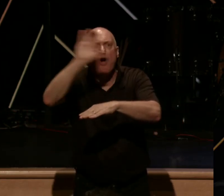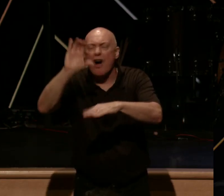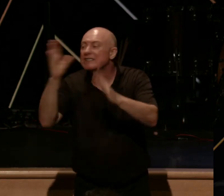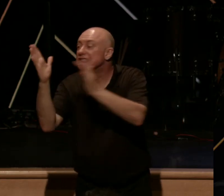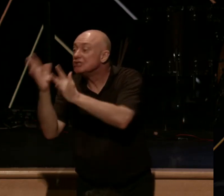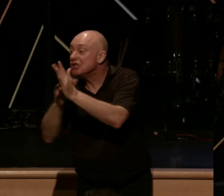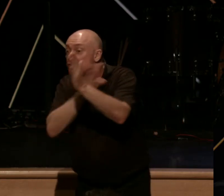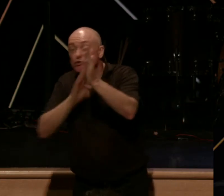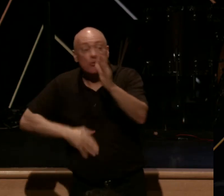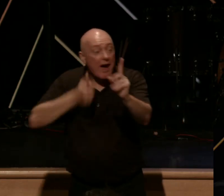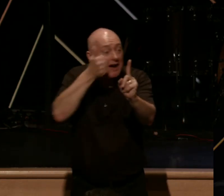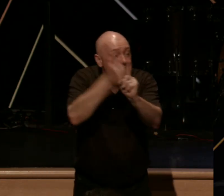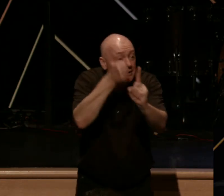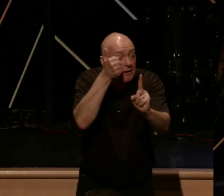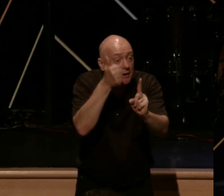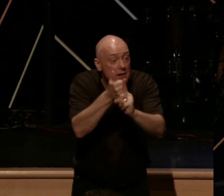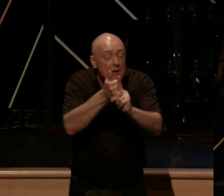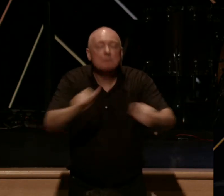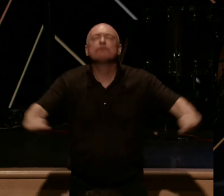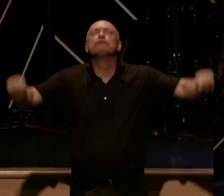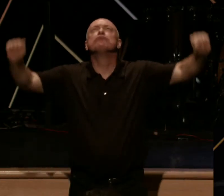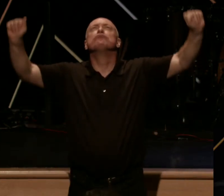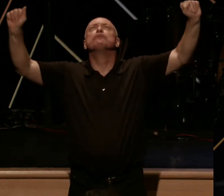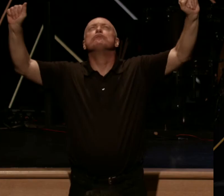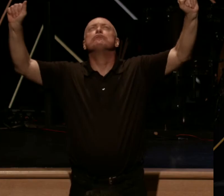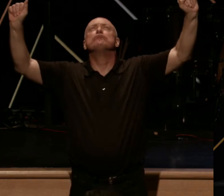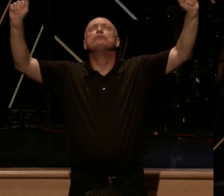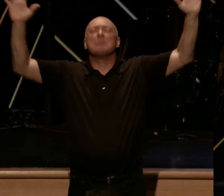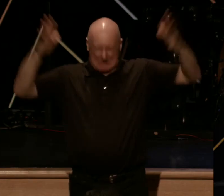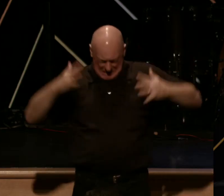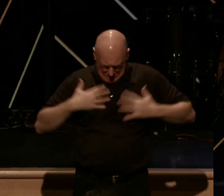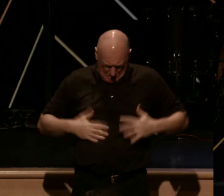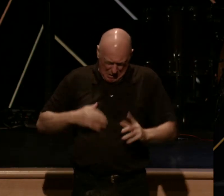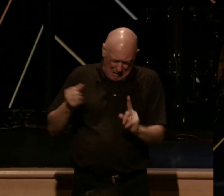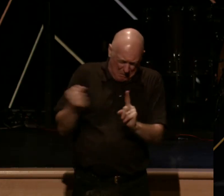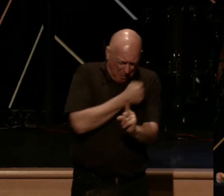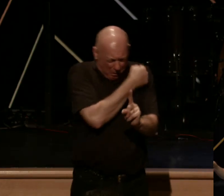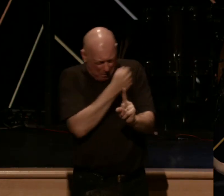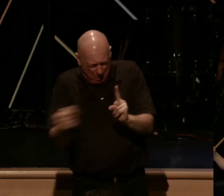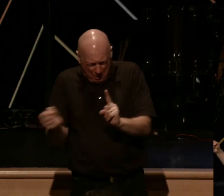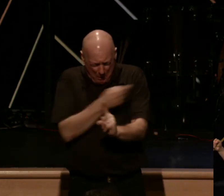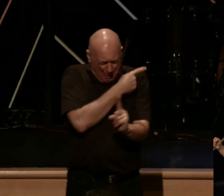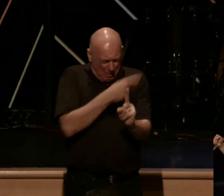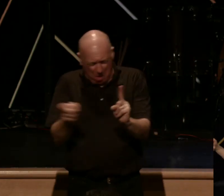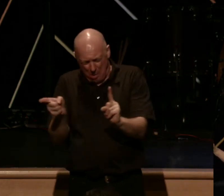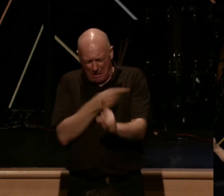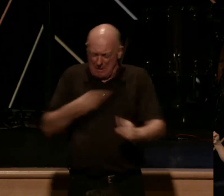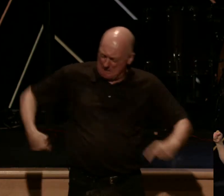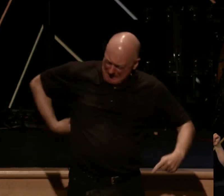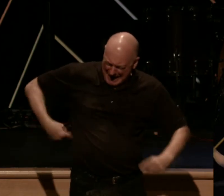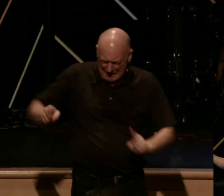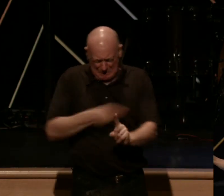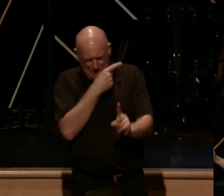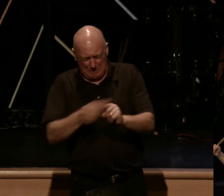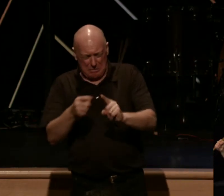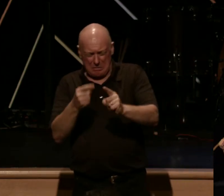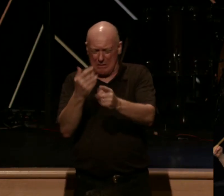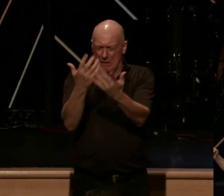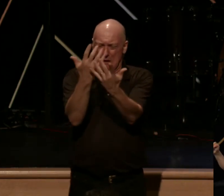Christ, he laid down his tortured, bloodied back on that cross, and he allowed men to drive spikes through his